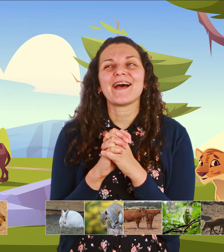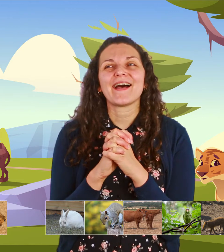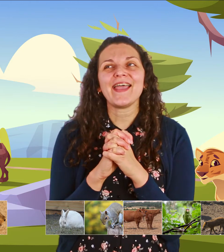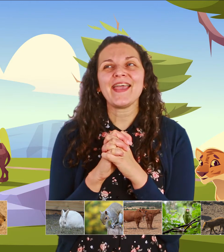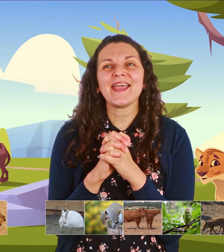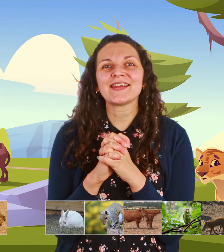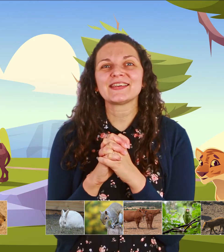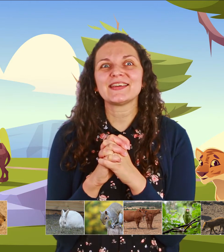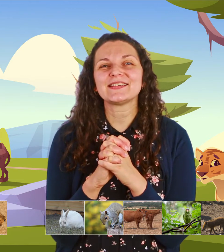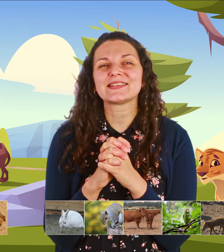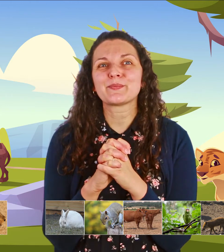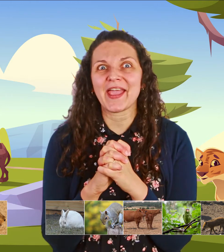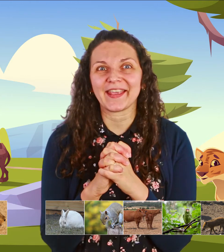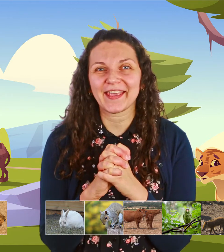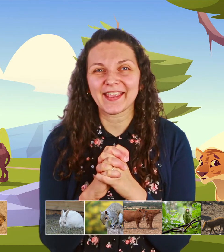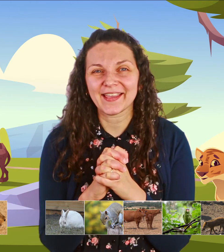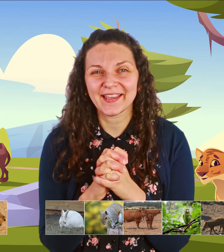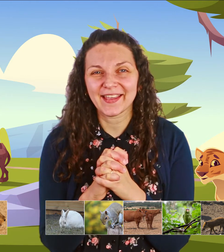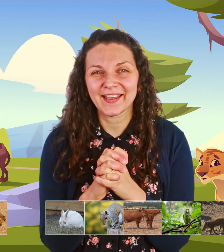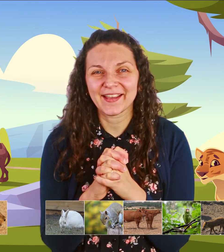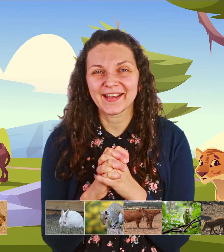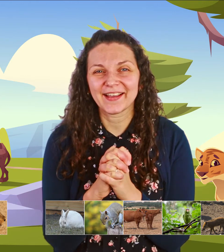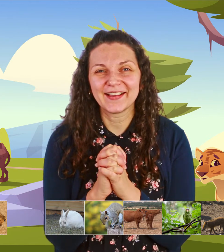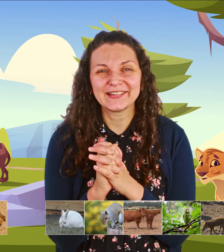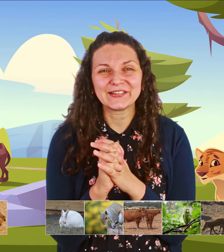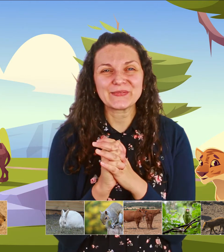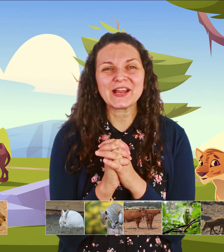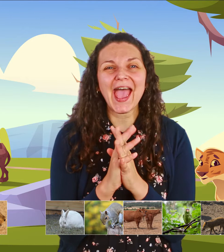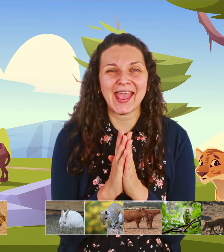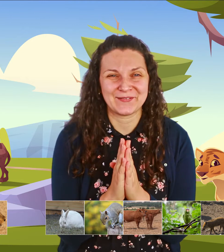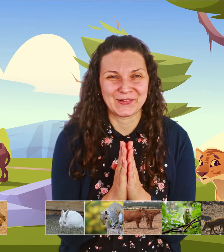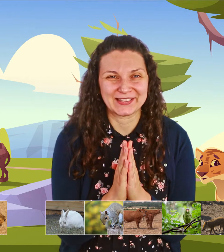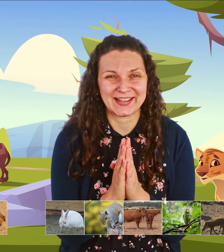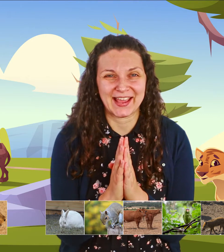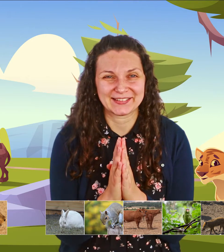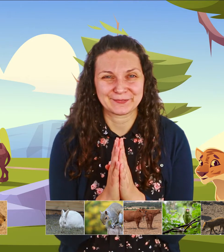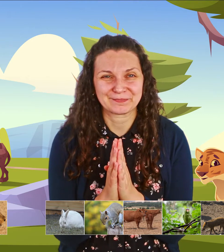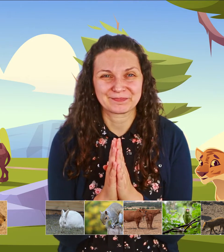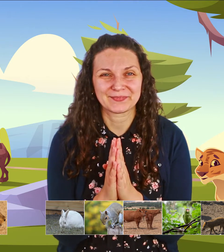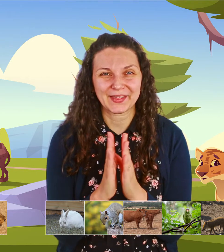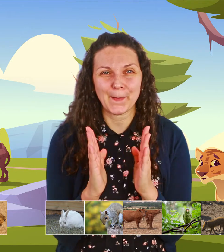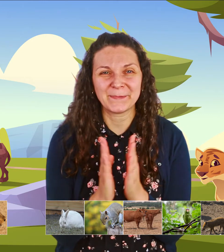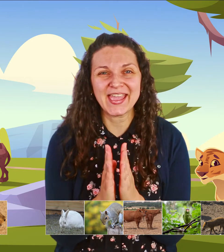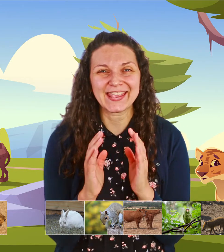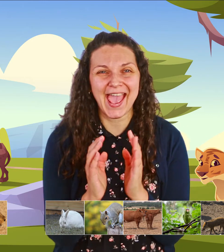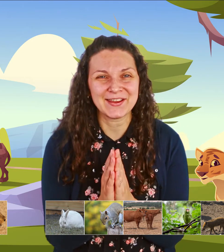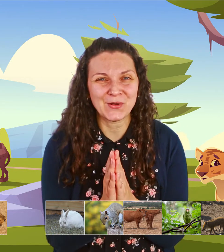and it's pink what animal is that a pink animal